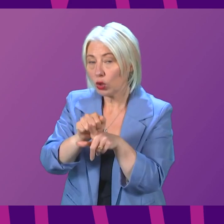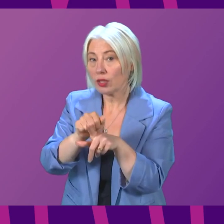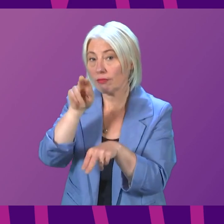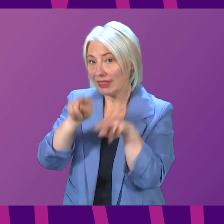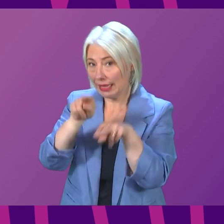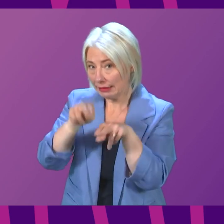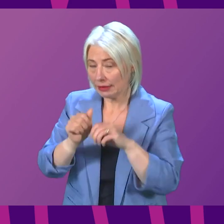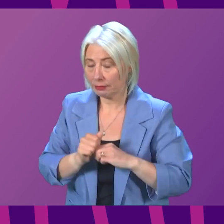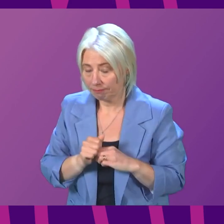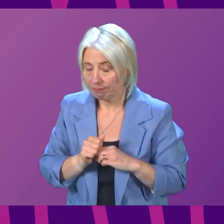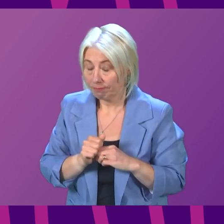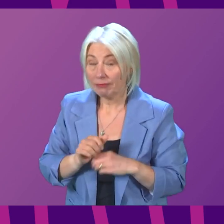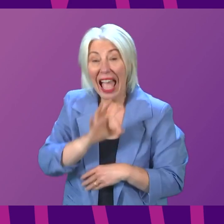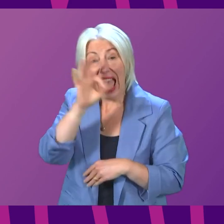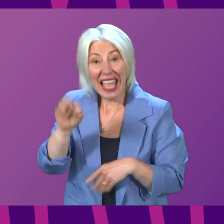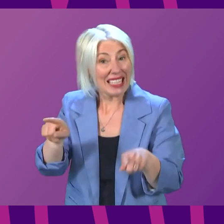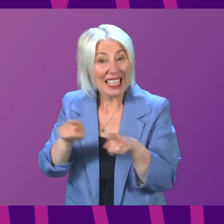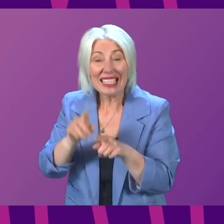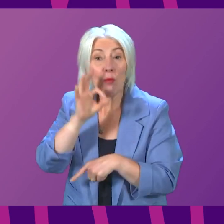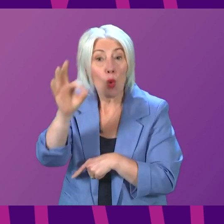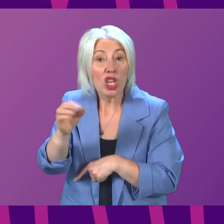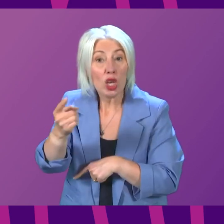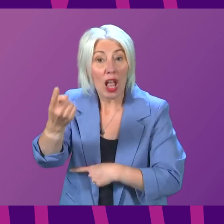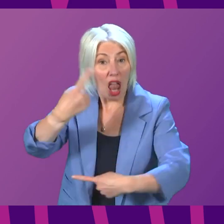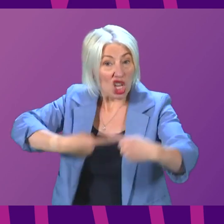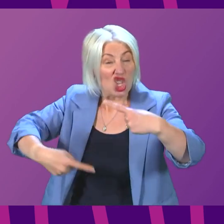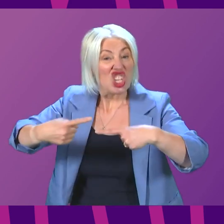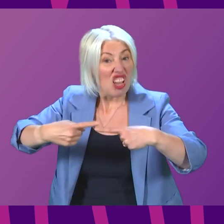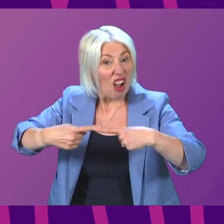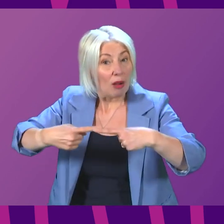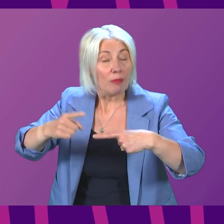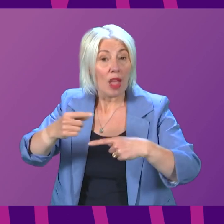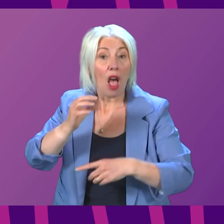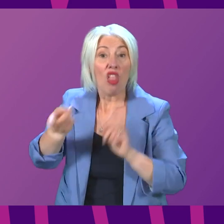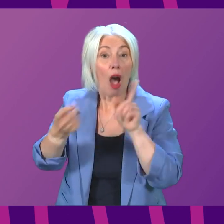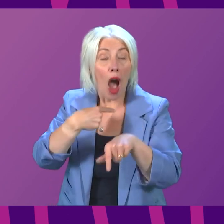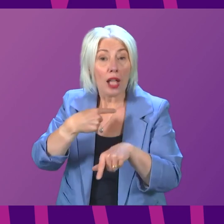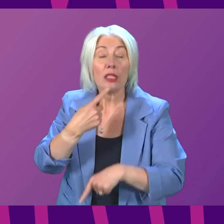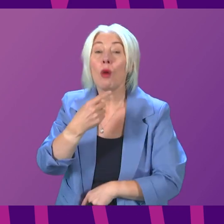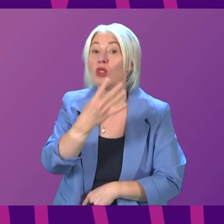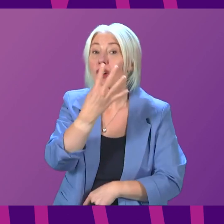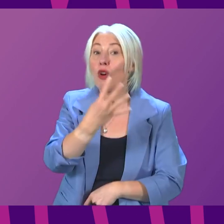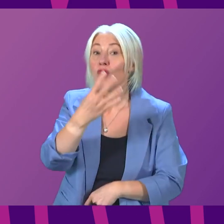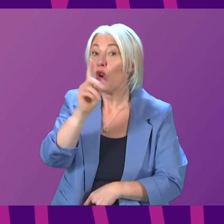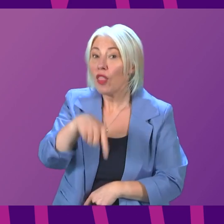Now, I actually asked the First Minister the exact same question a year ago. The answer then was 44